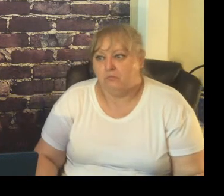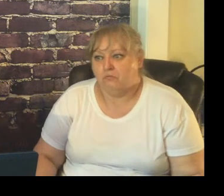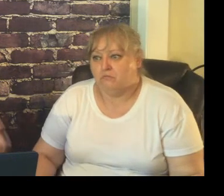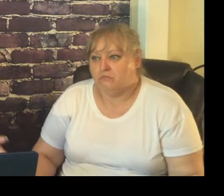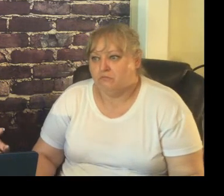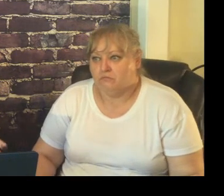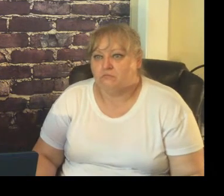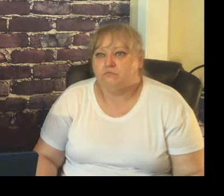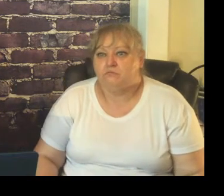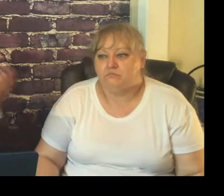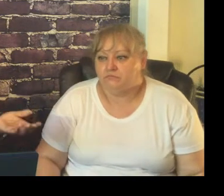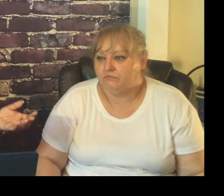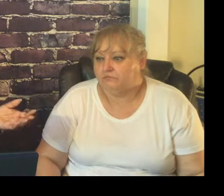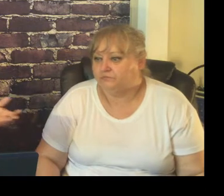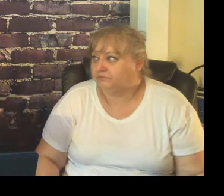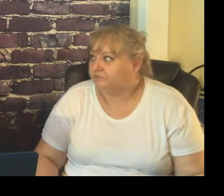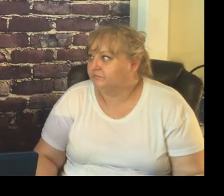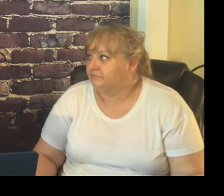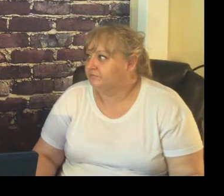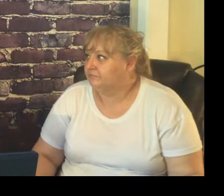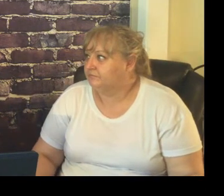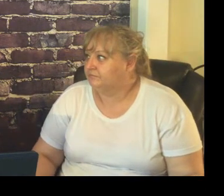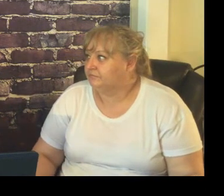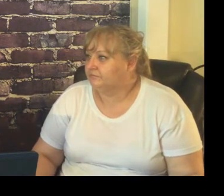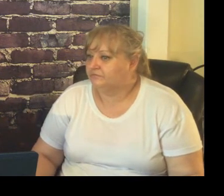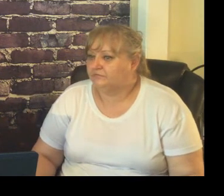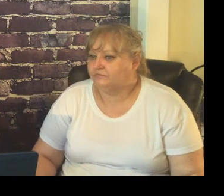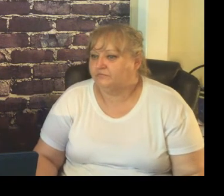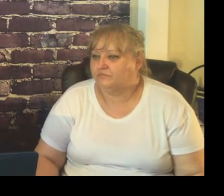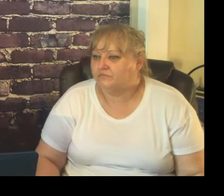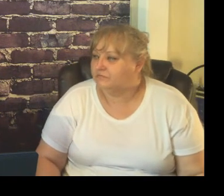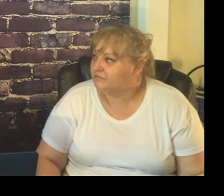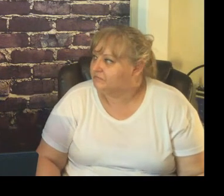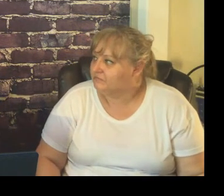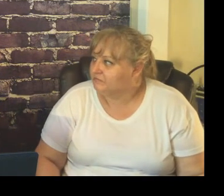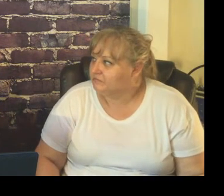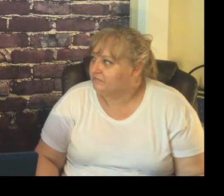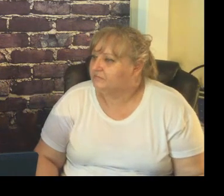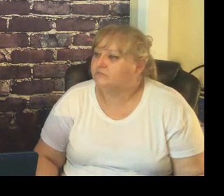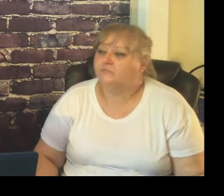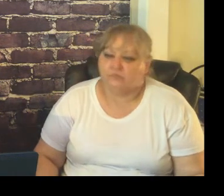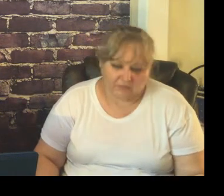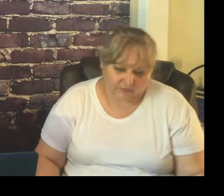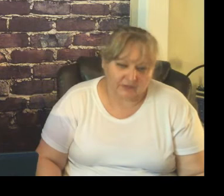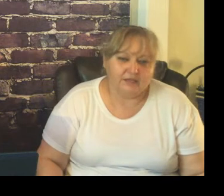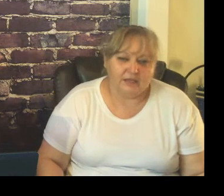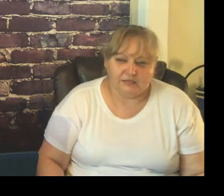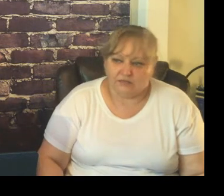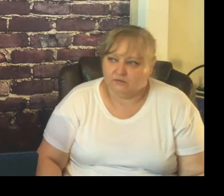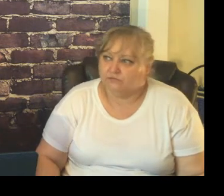that parent now we have all of these classroom systems available where remind and class dojo and all those different